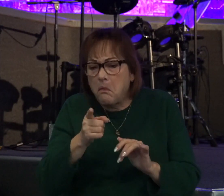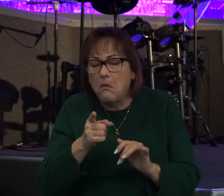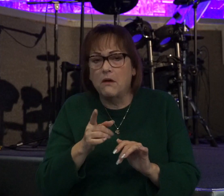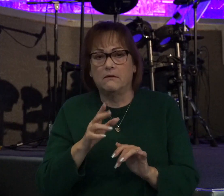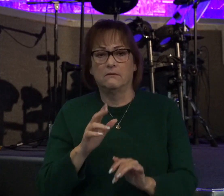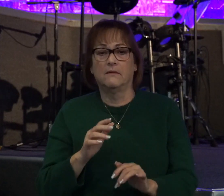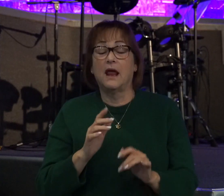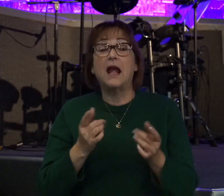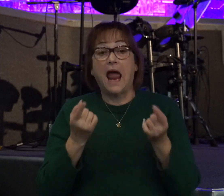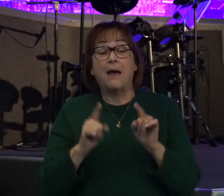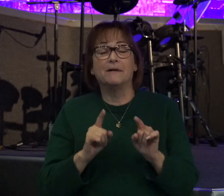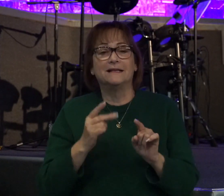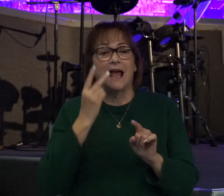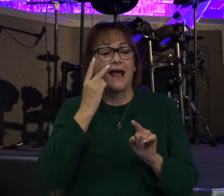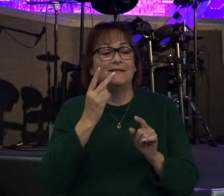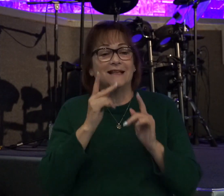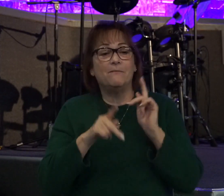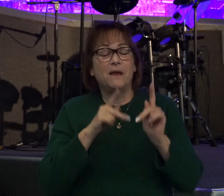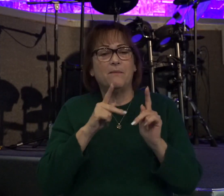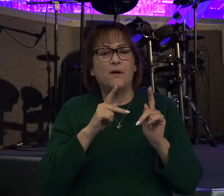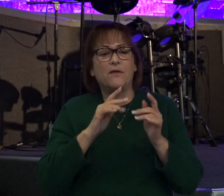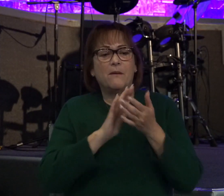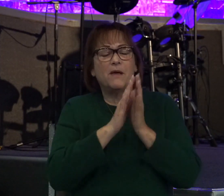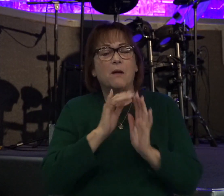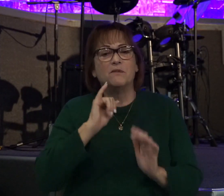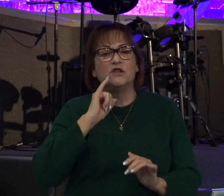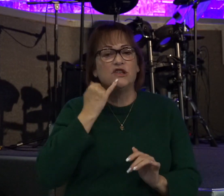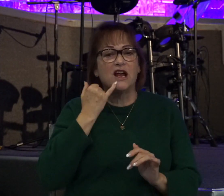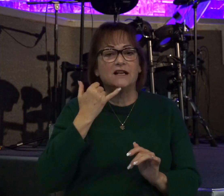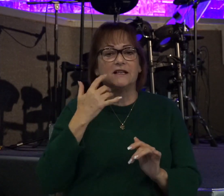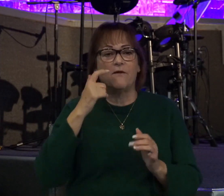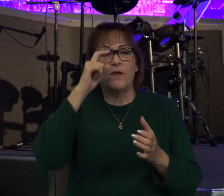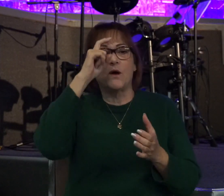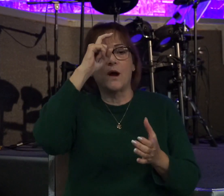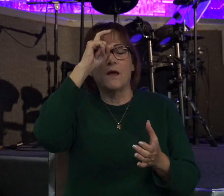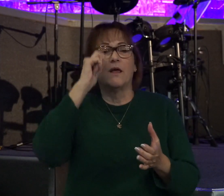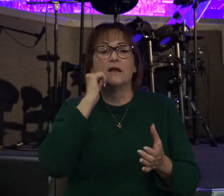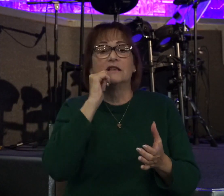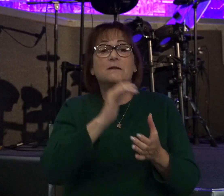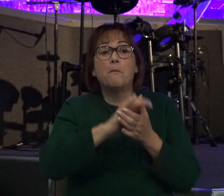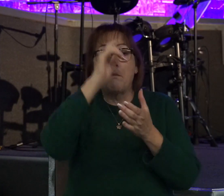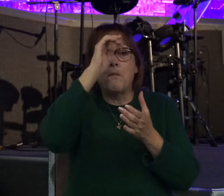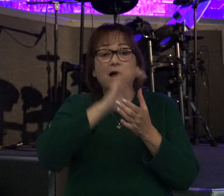I've seen people who become jealous of their spouse's relationship with the Lord.